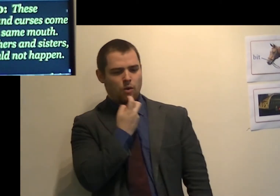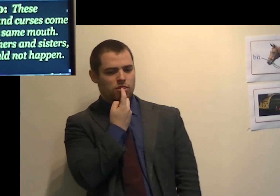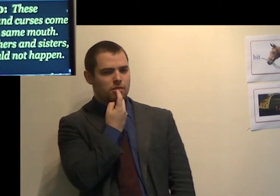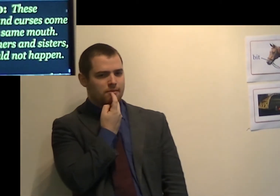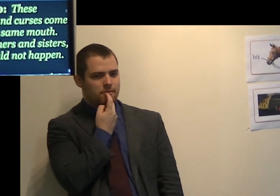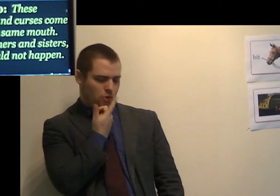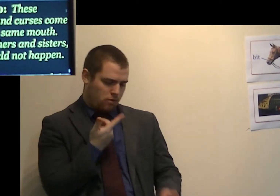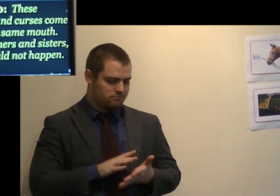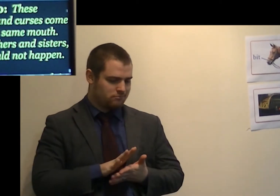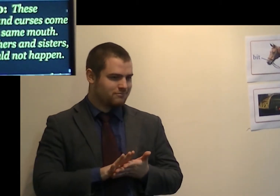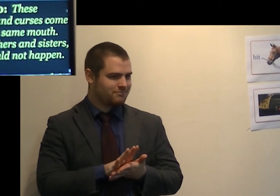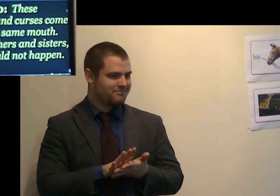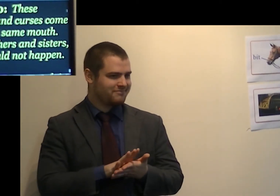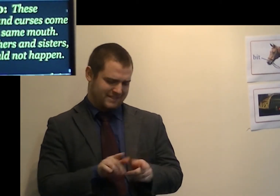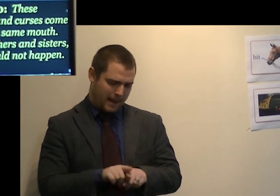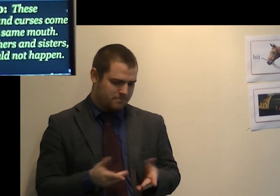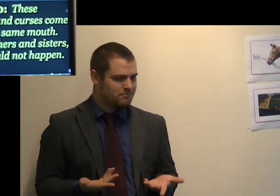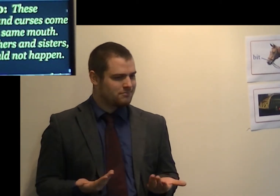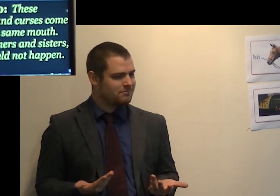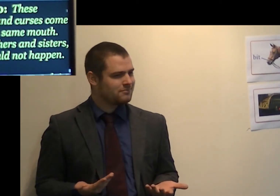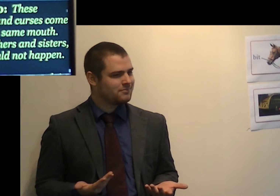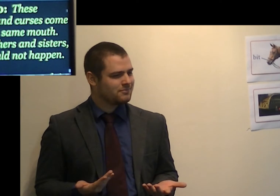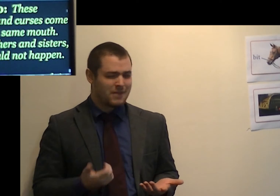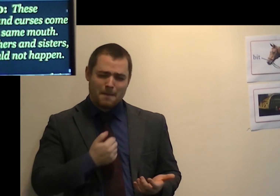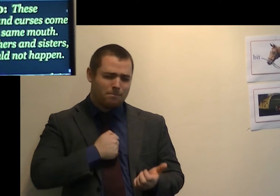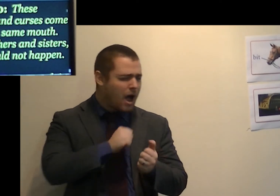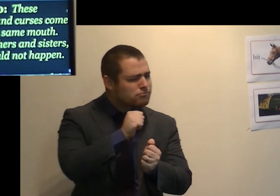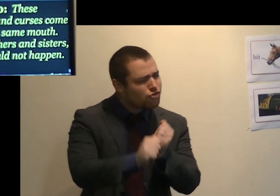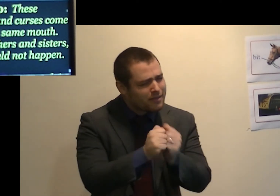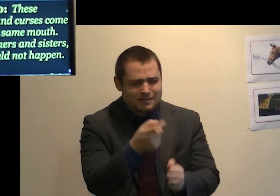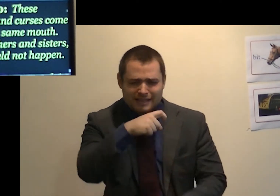My brothers and sisters, this should not happen, unquote.